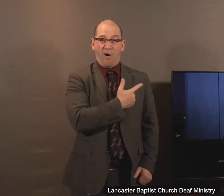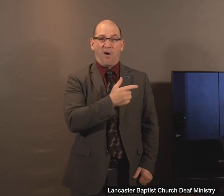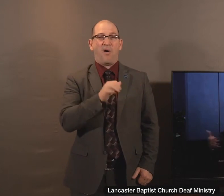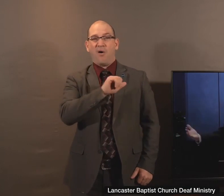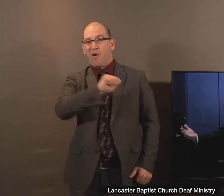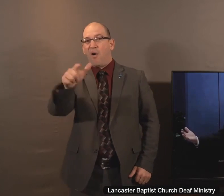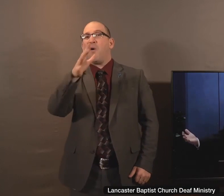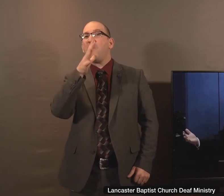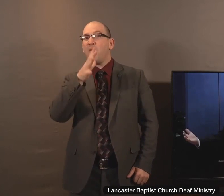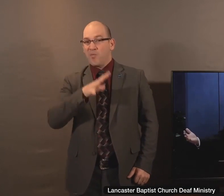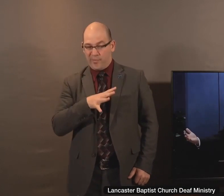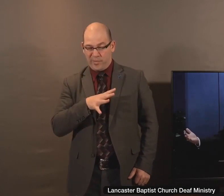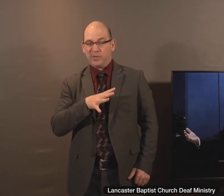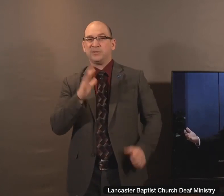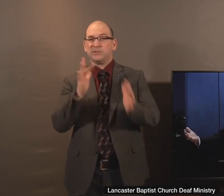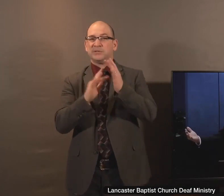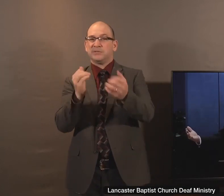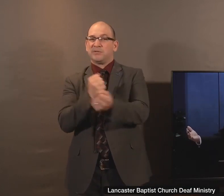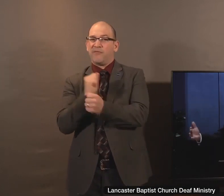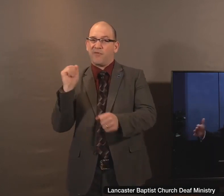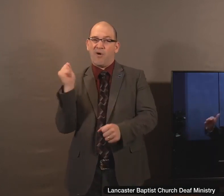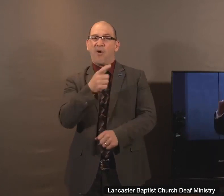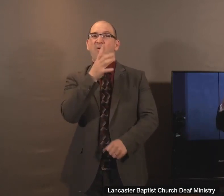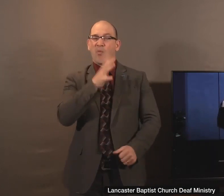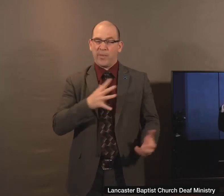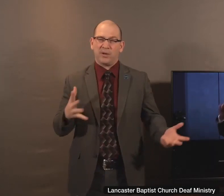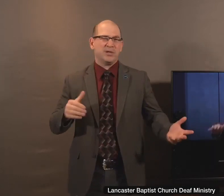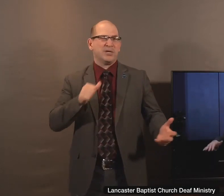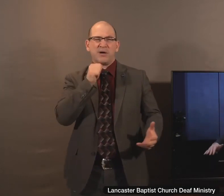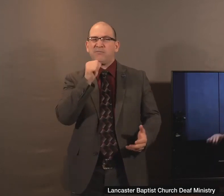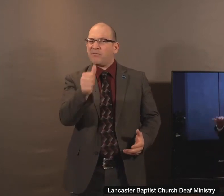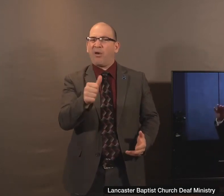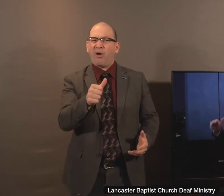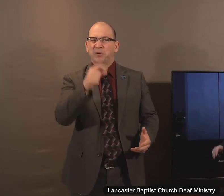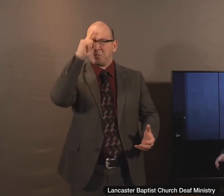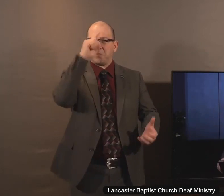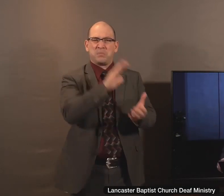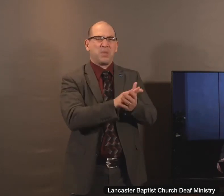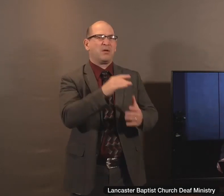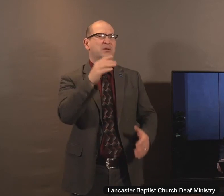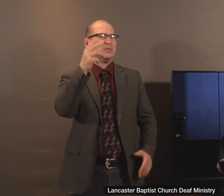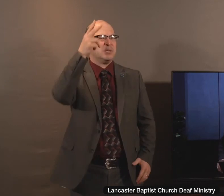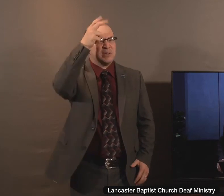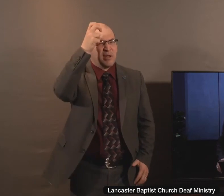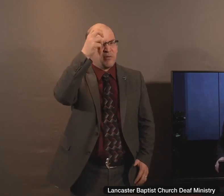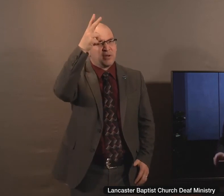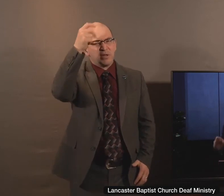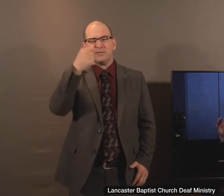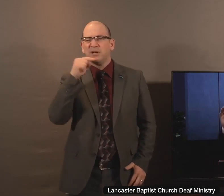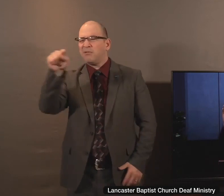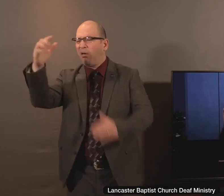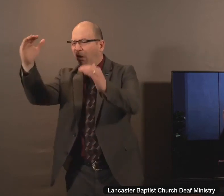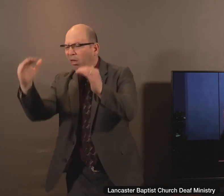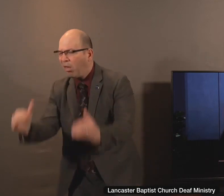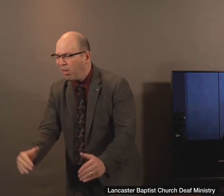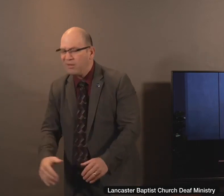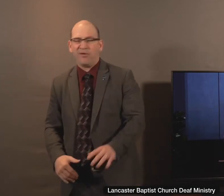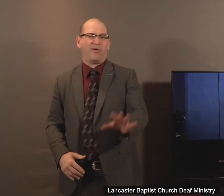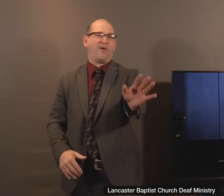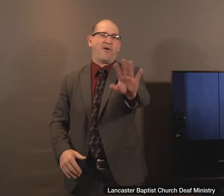loves all people equally. And don't let the devil put you on one kind of a level or another. Remember that your worth